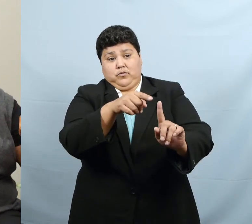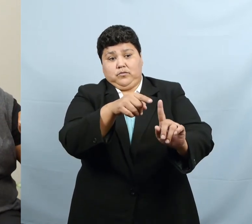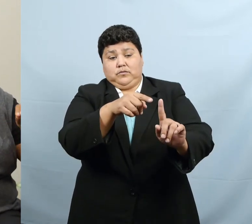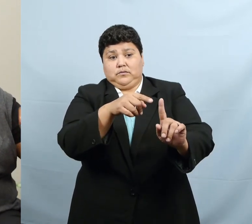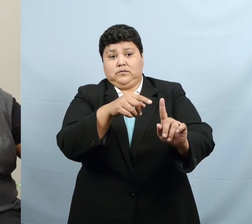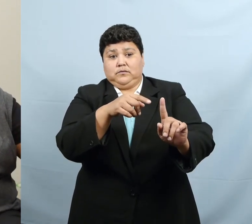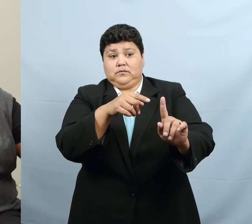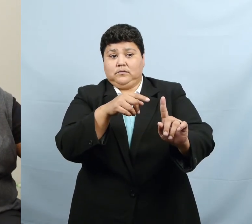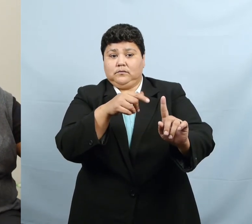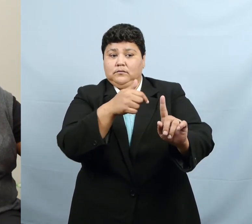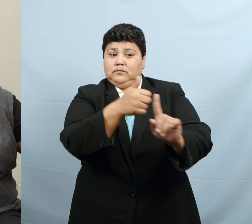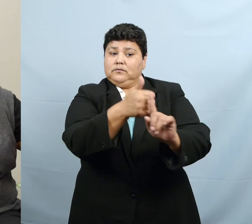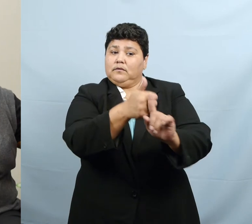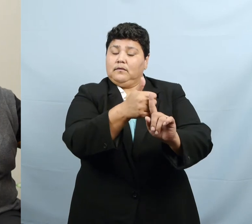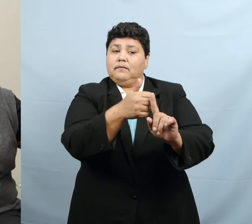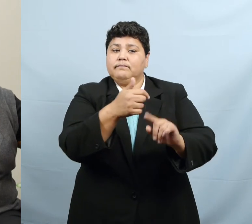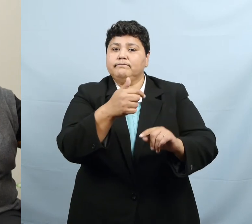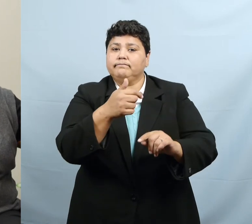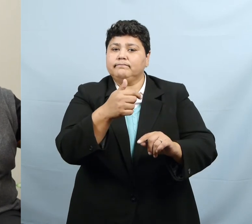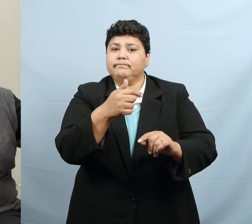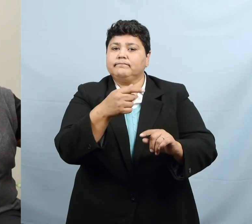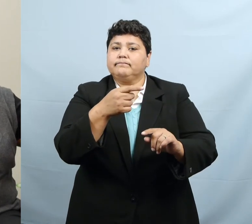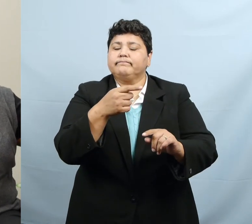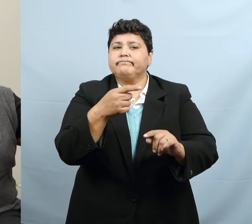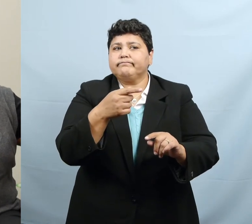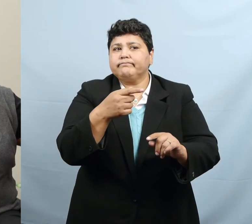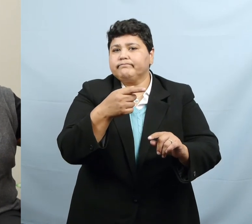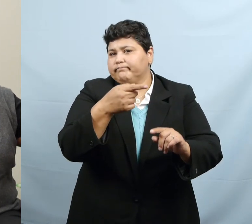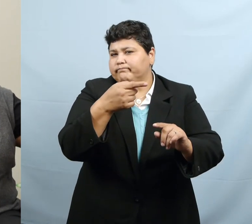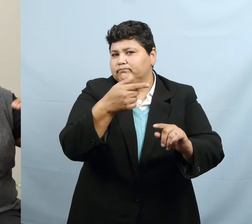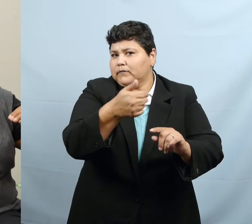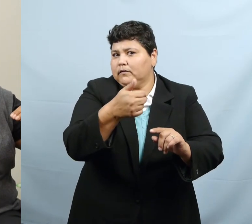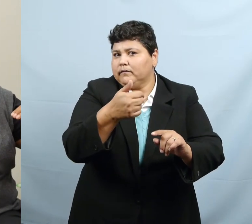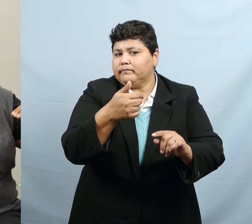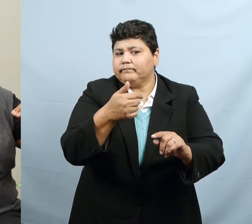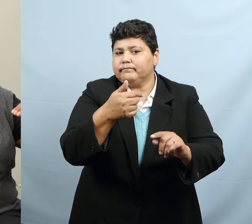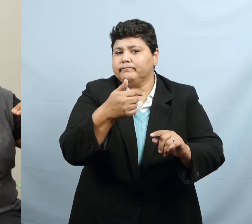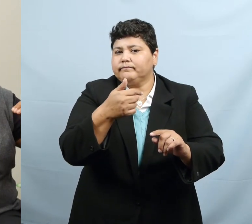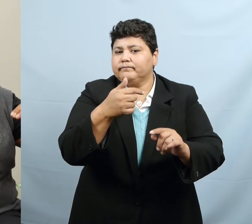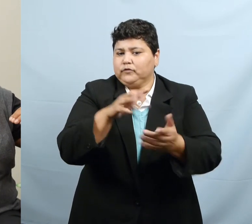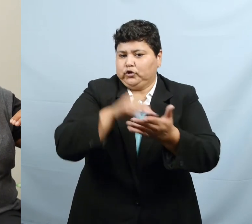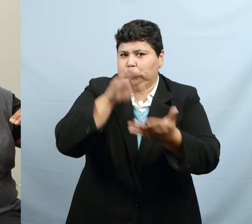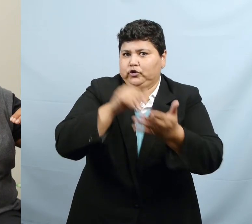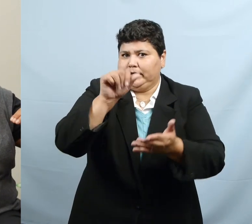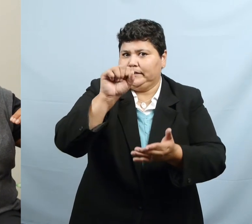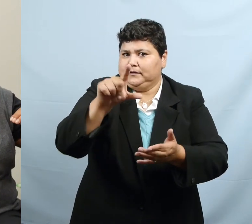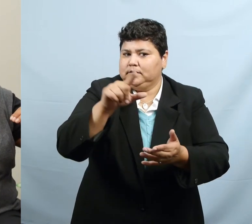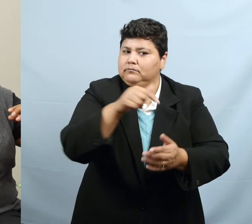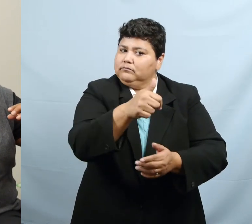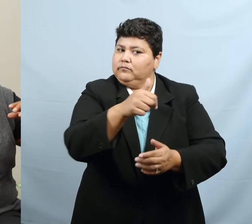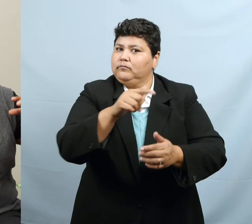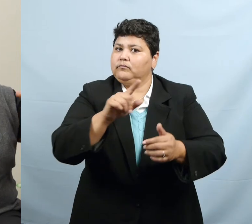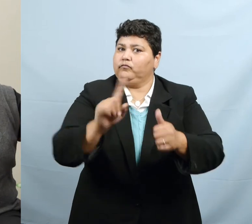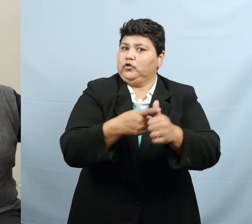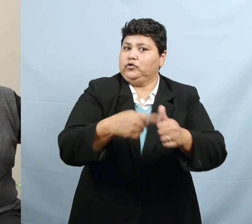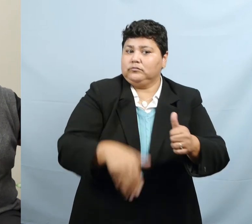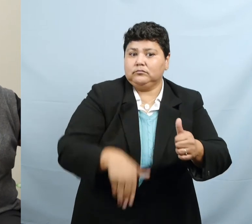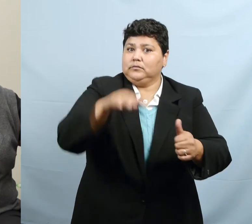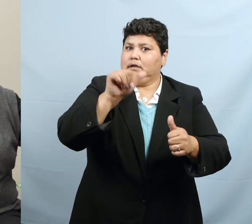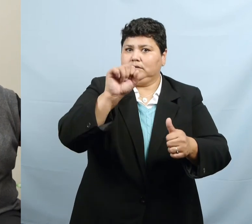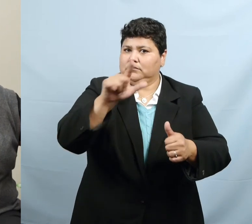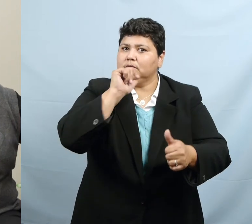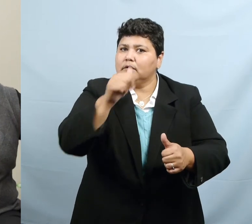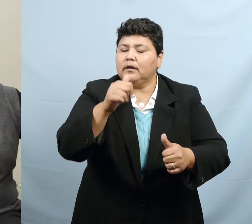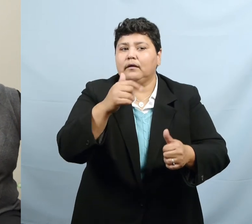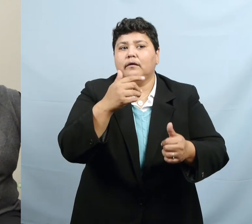particularly with people who are second ASL language learners and whose